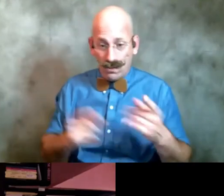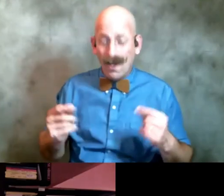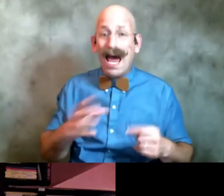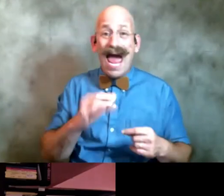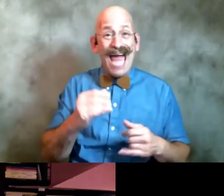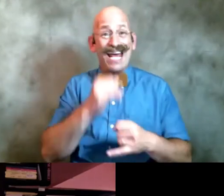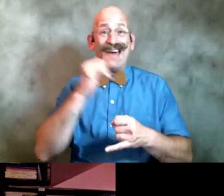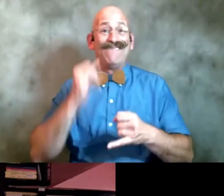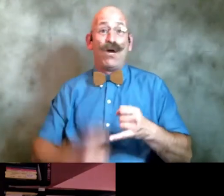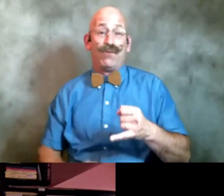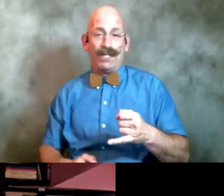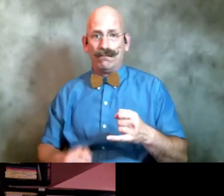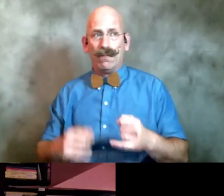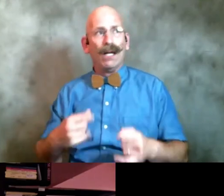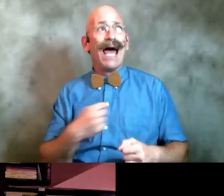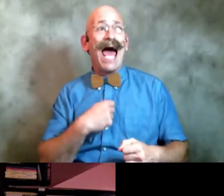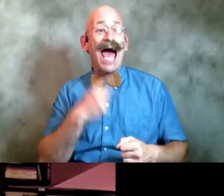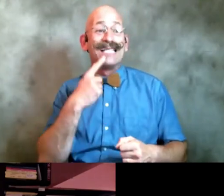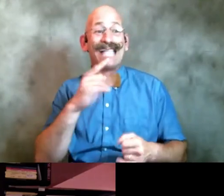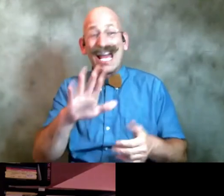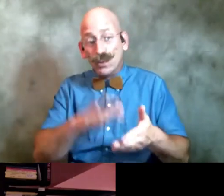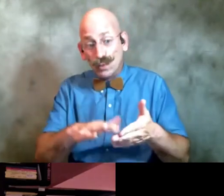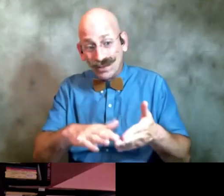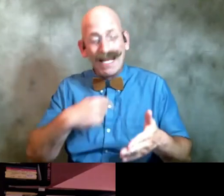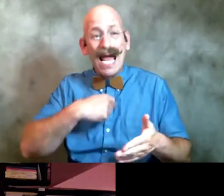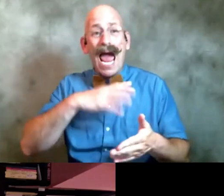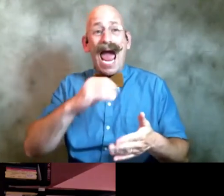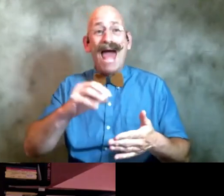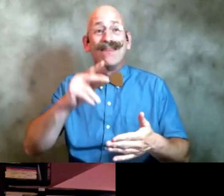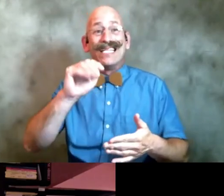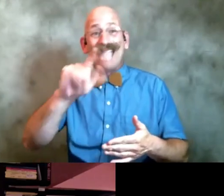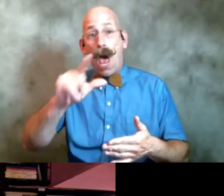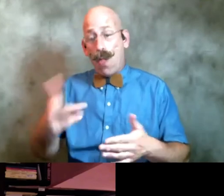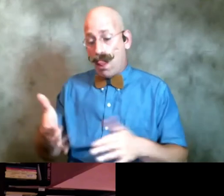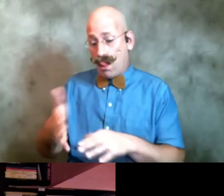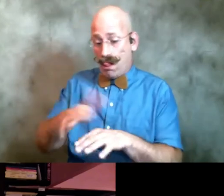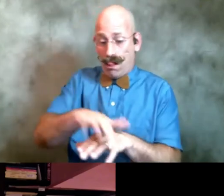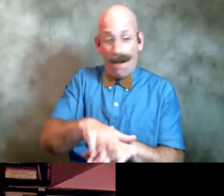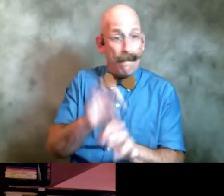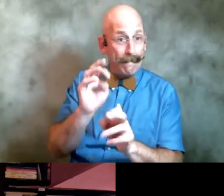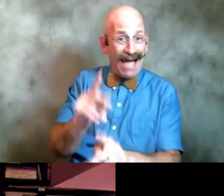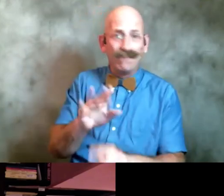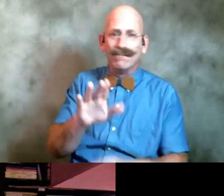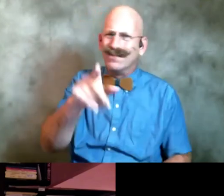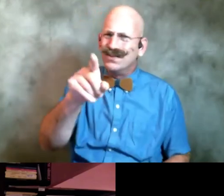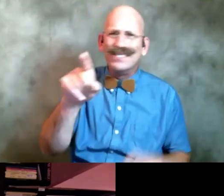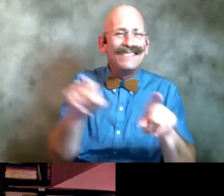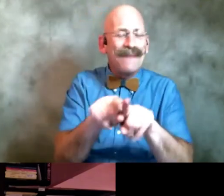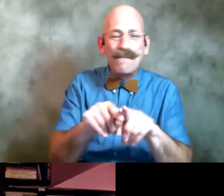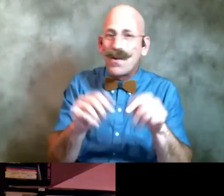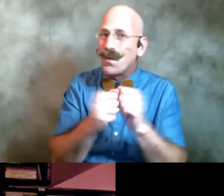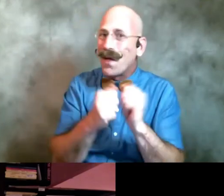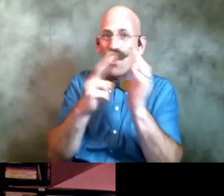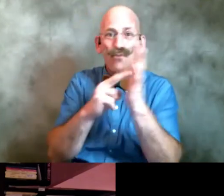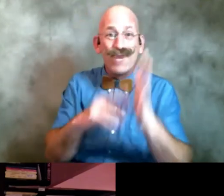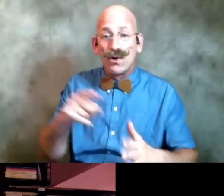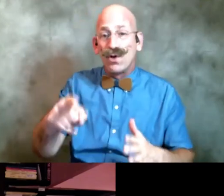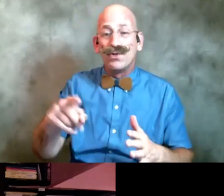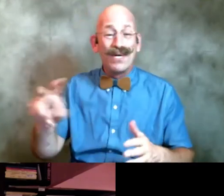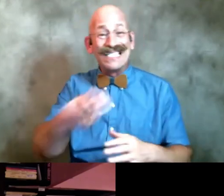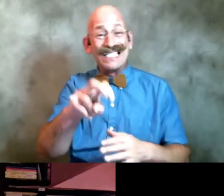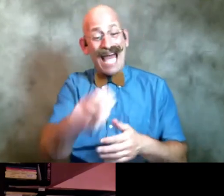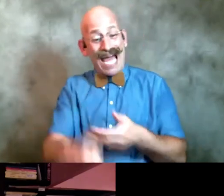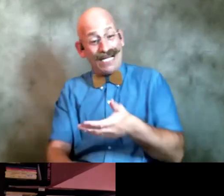ending i said excuse me and i replaced the folded towel uh that's what you do to your readers you put the snake in front of it